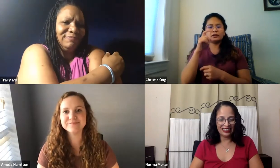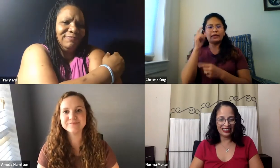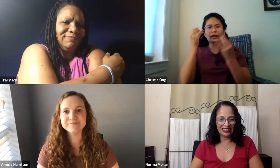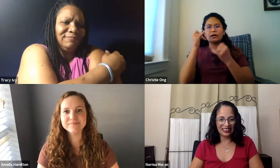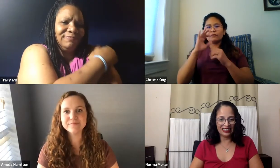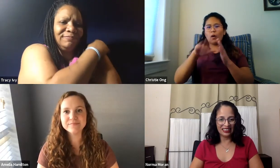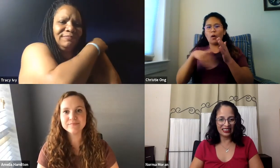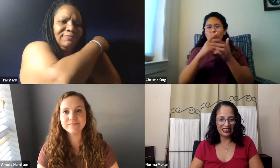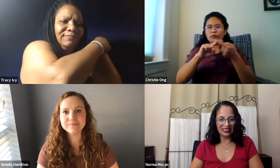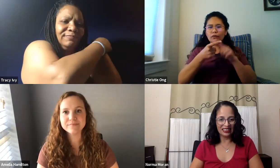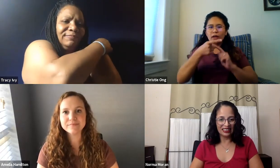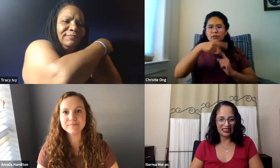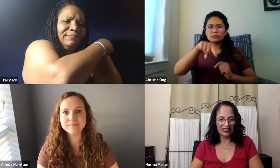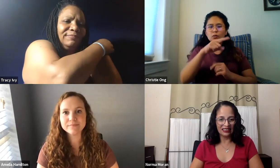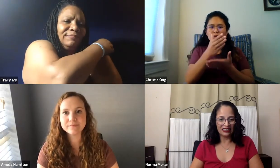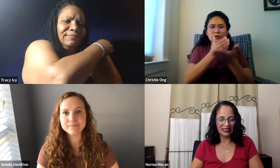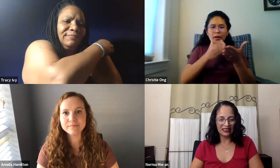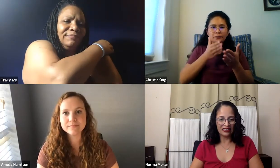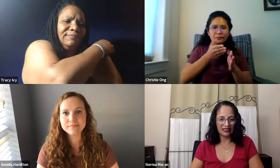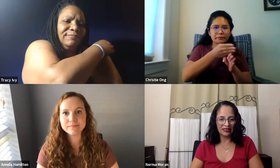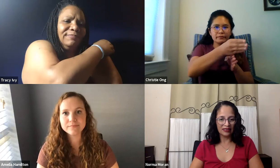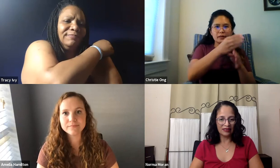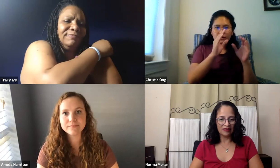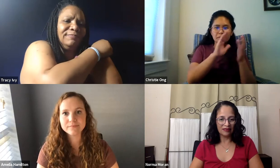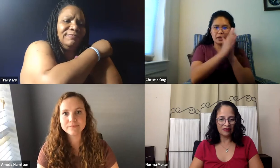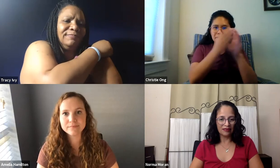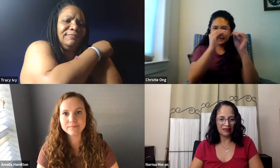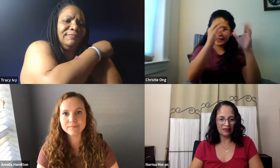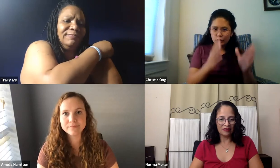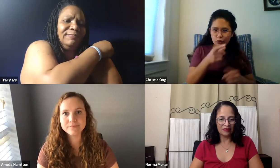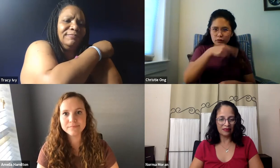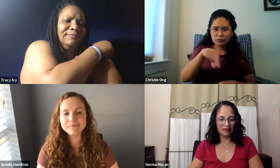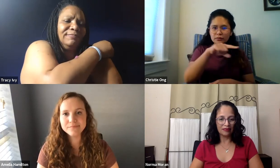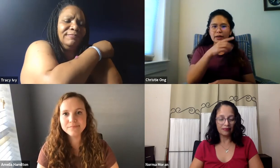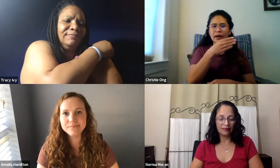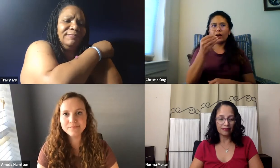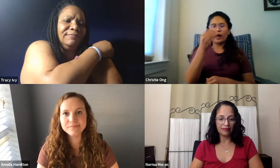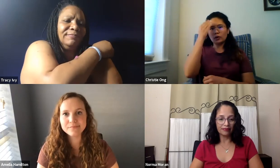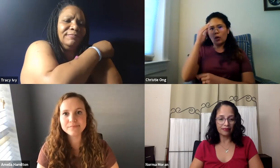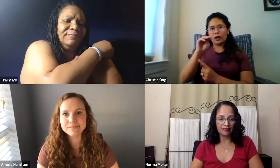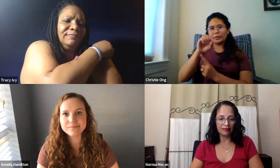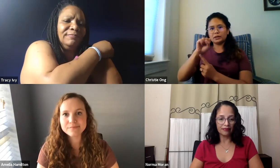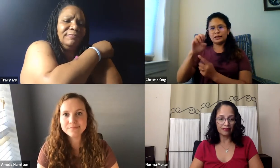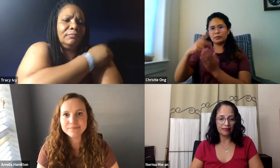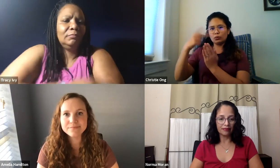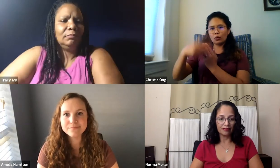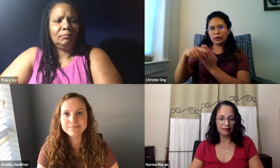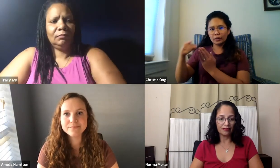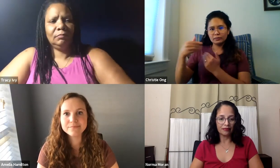Well, I'm thinking, you know, I'm thinking of all of my friends, some who are educators, and I know